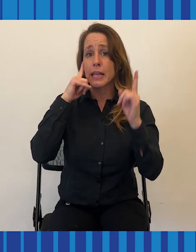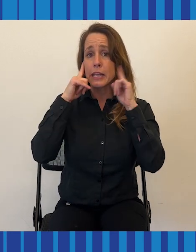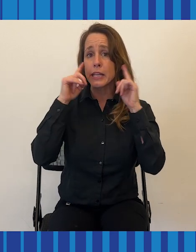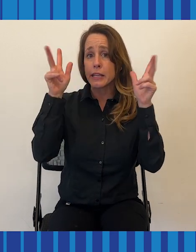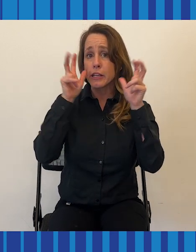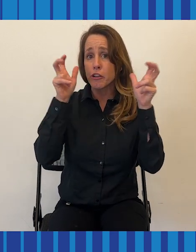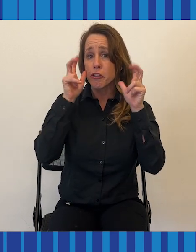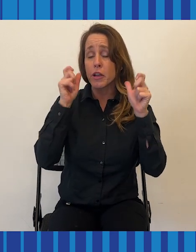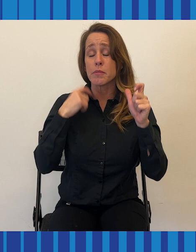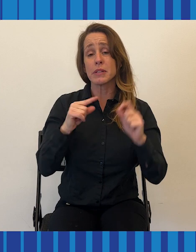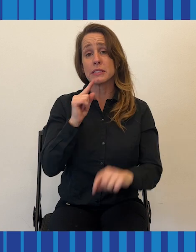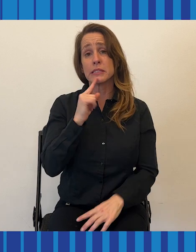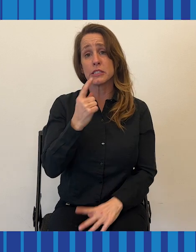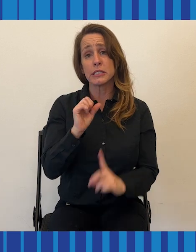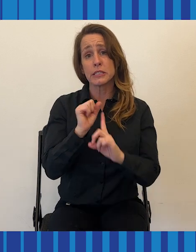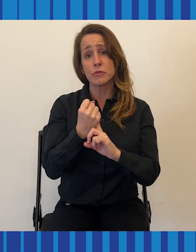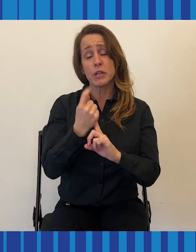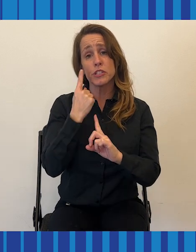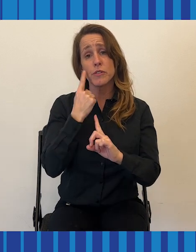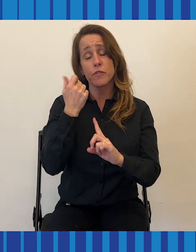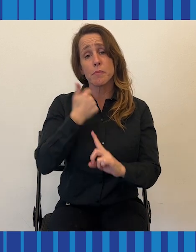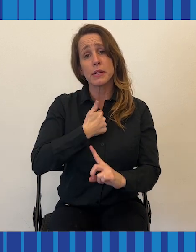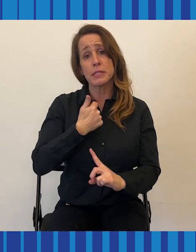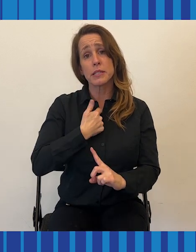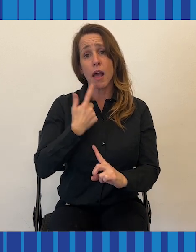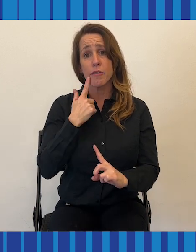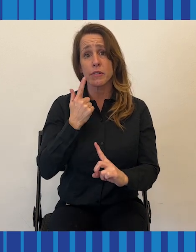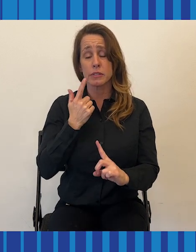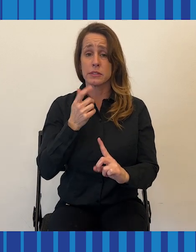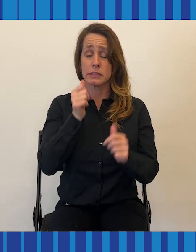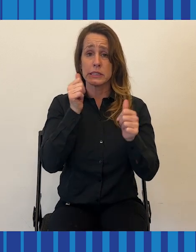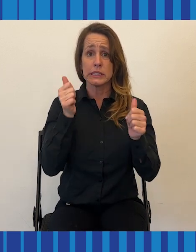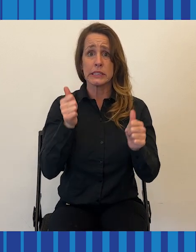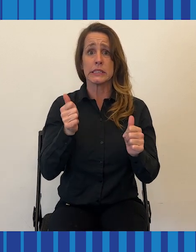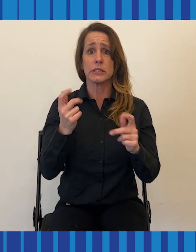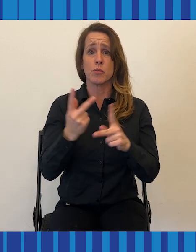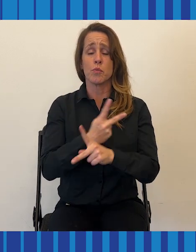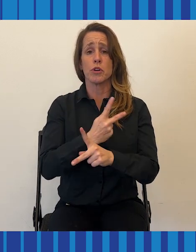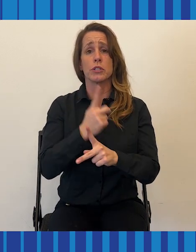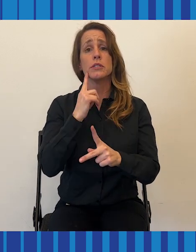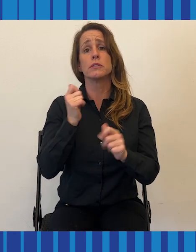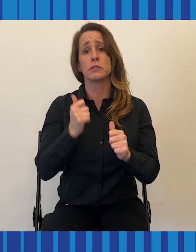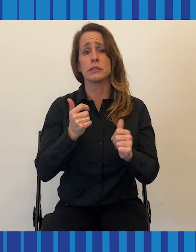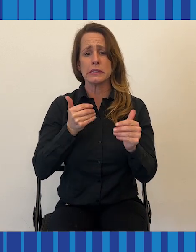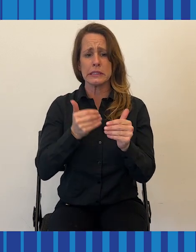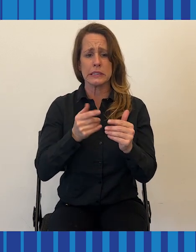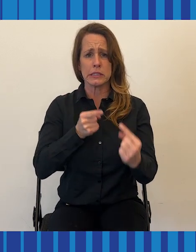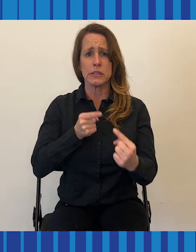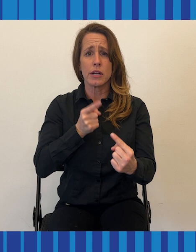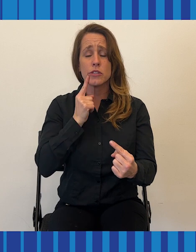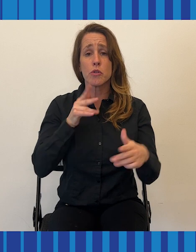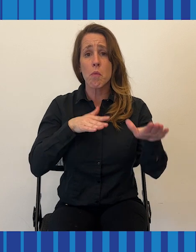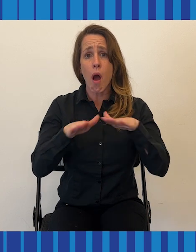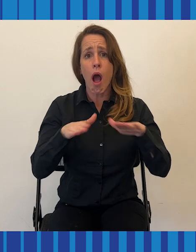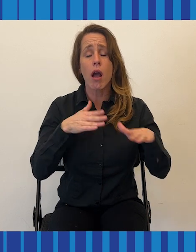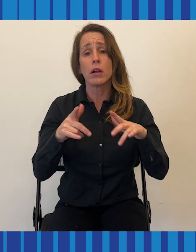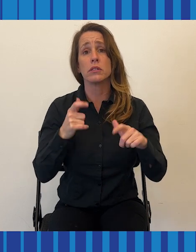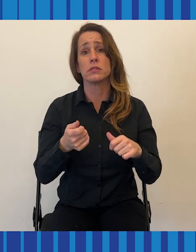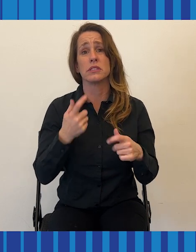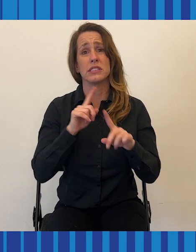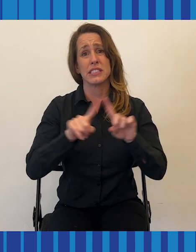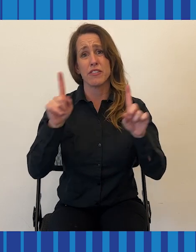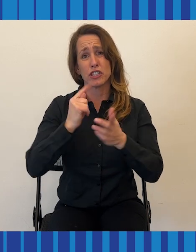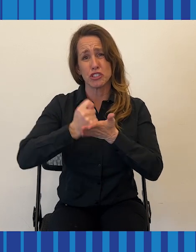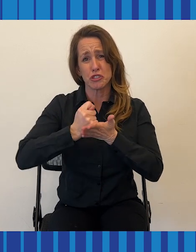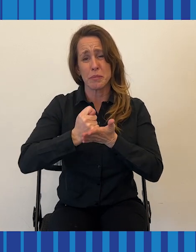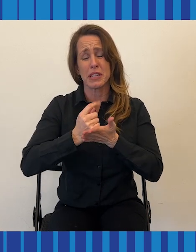I had a pretty severe case of it, so it got to the point where I could barely walk. And then I had some treatment on the inner ear, which